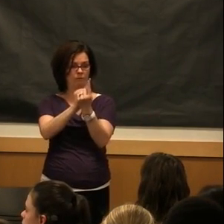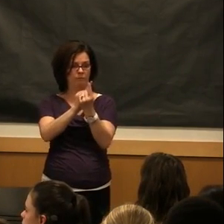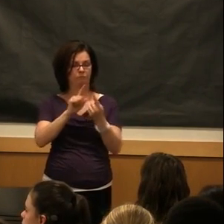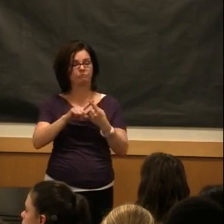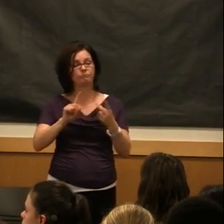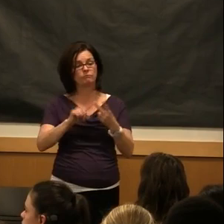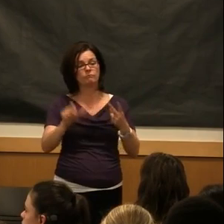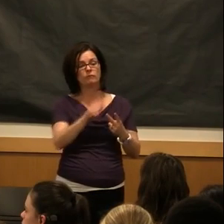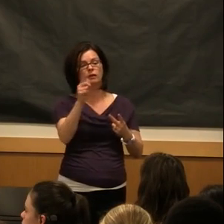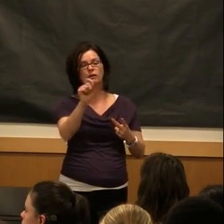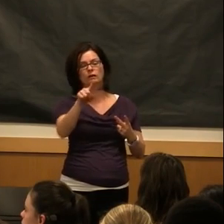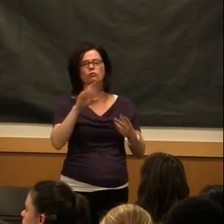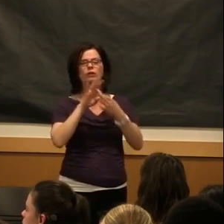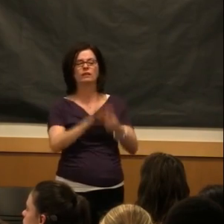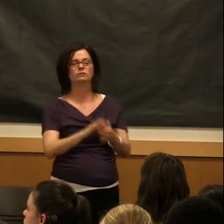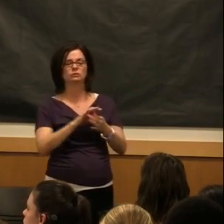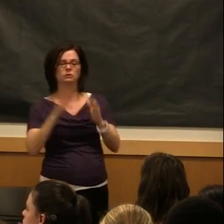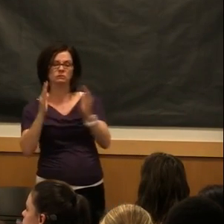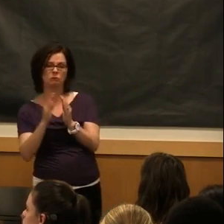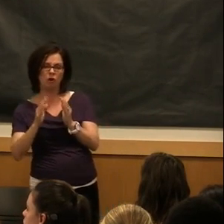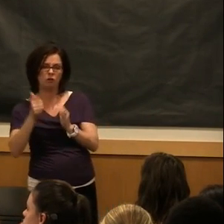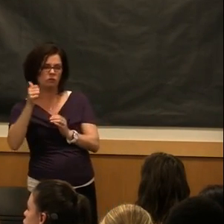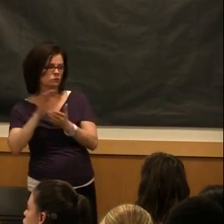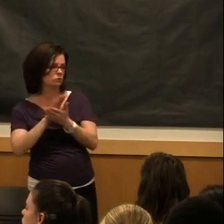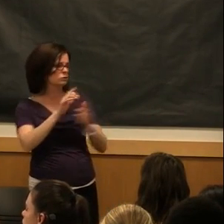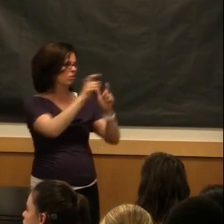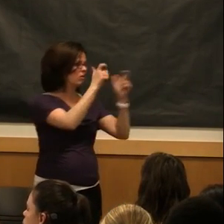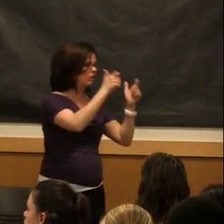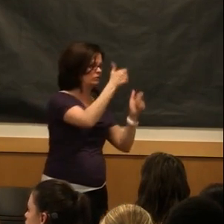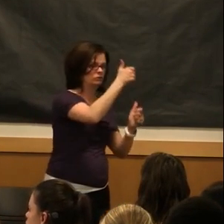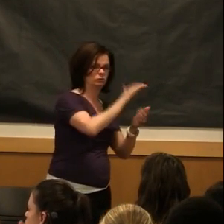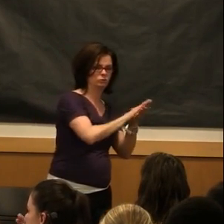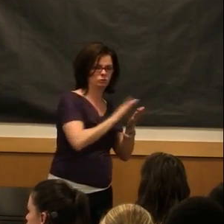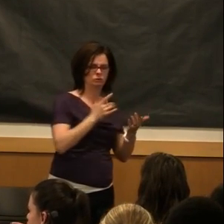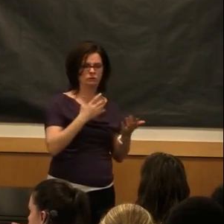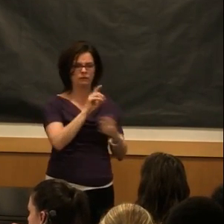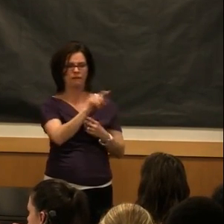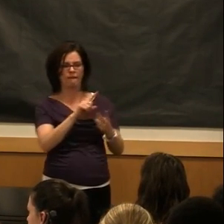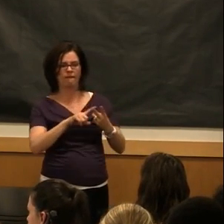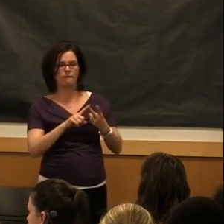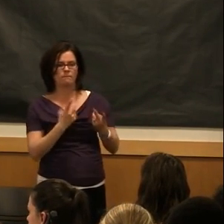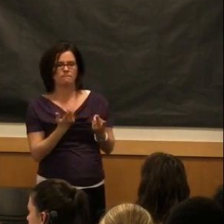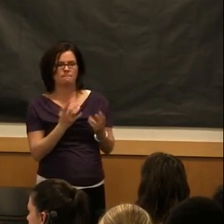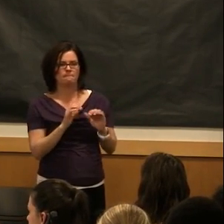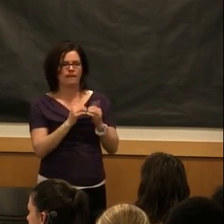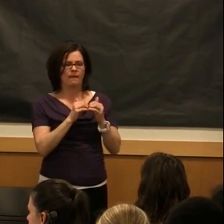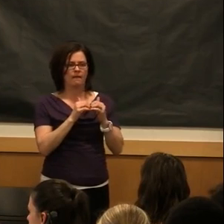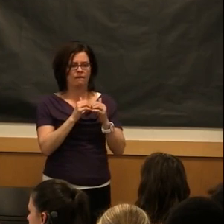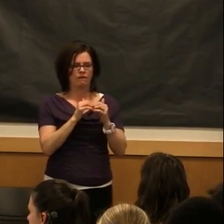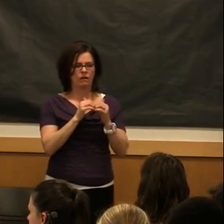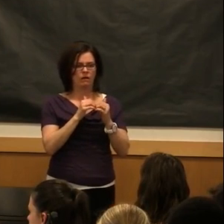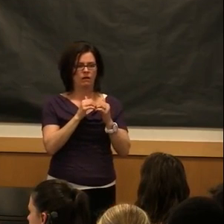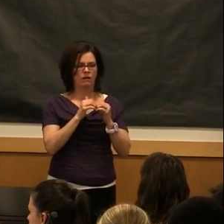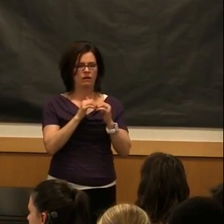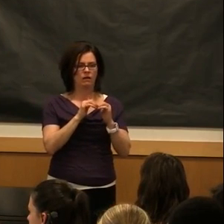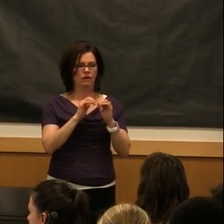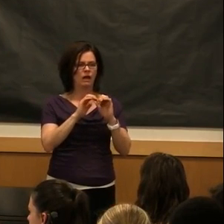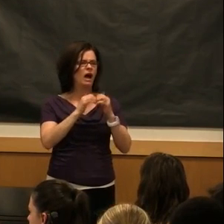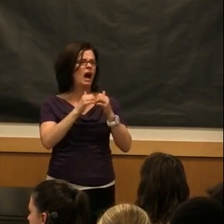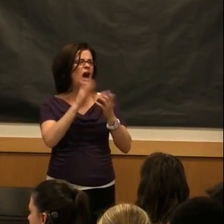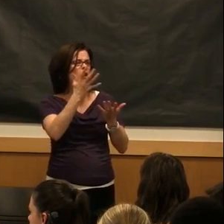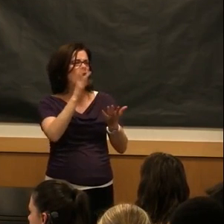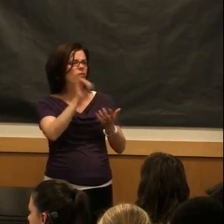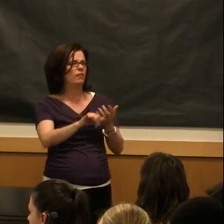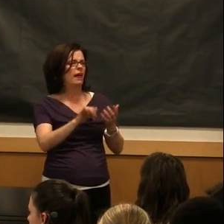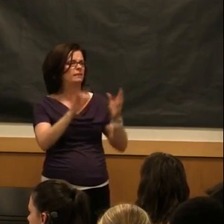on the larger, smaller school kind of scaling, how major would you say your, quote unquote, scale would be?